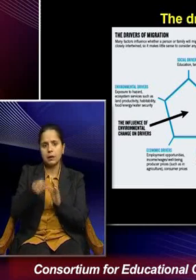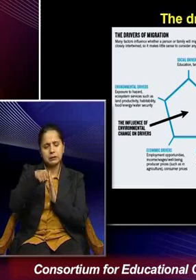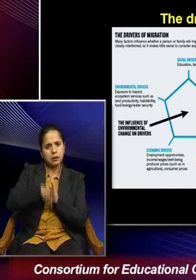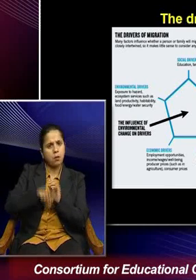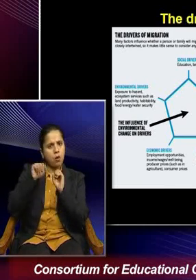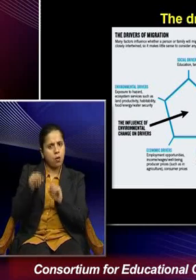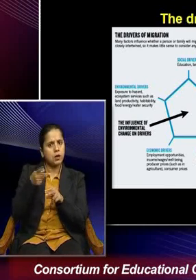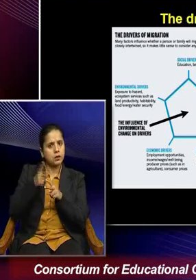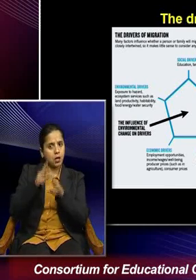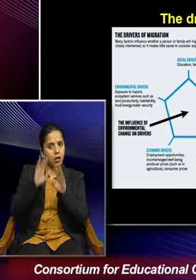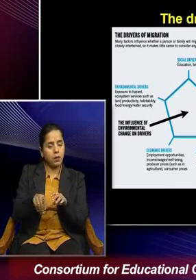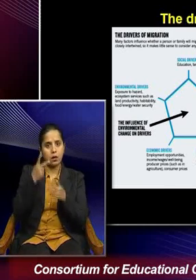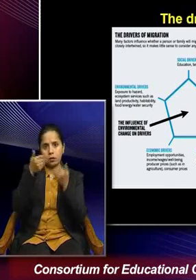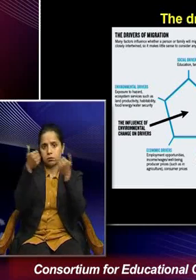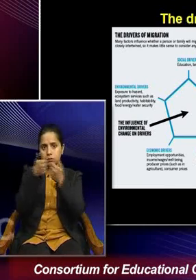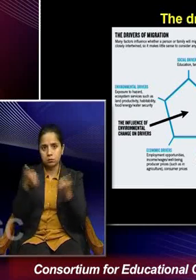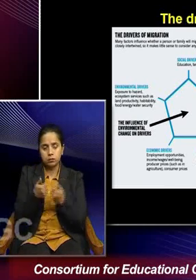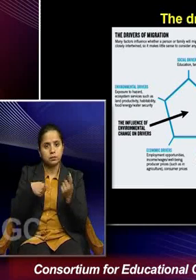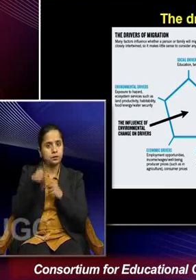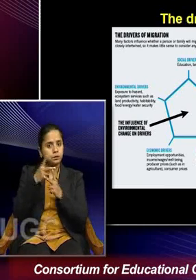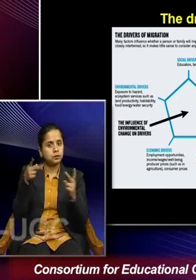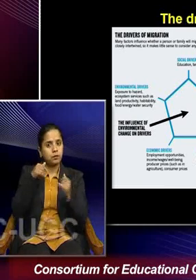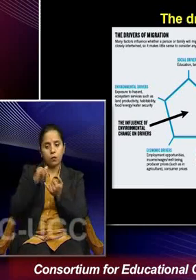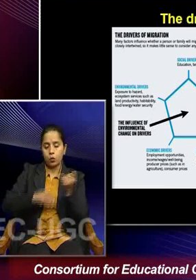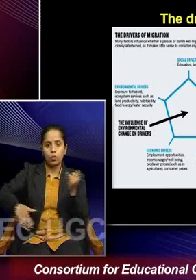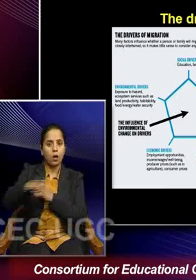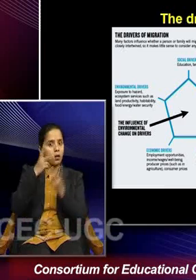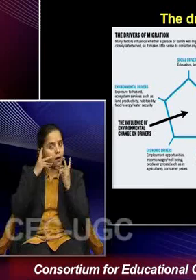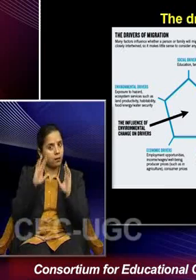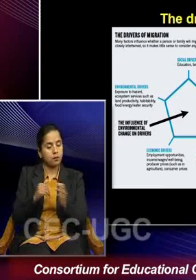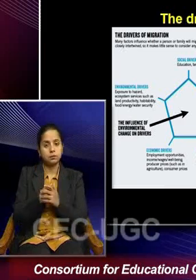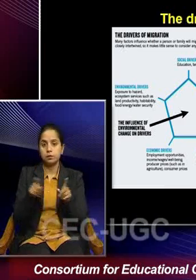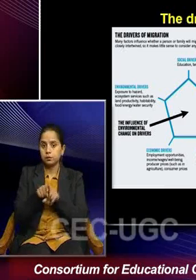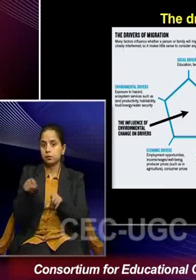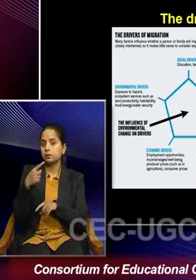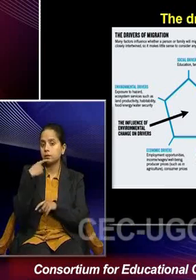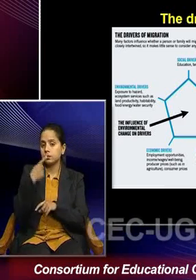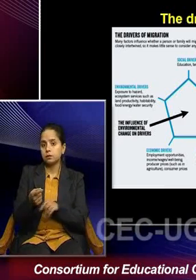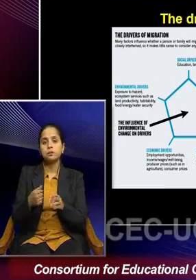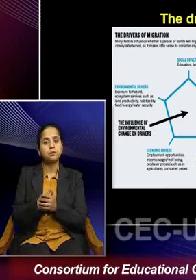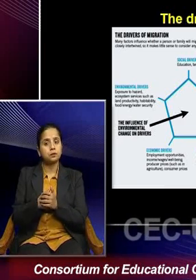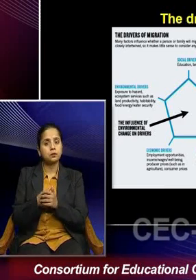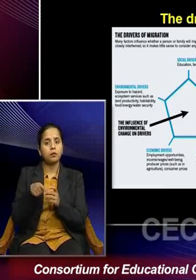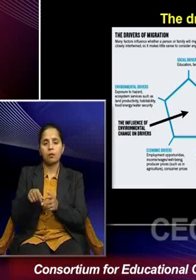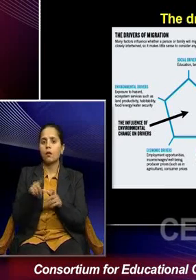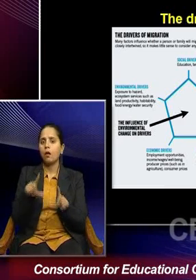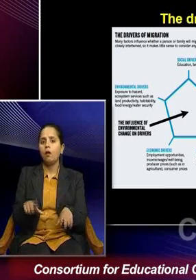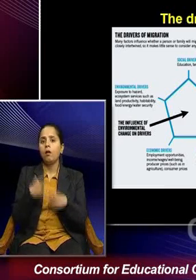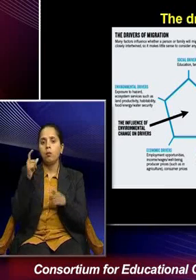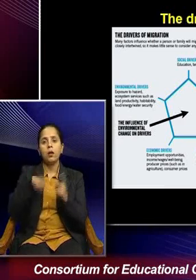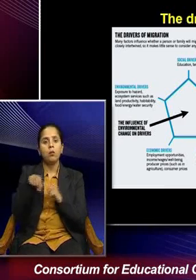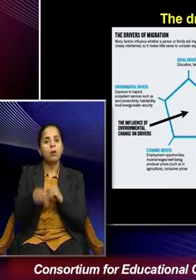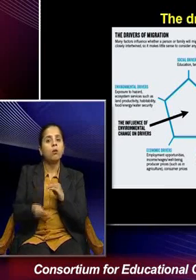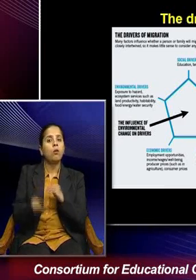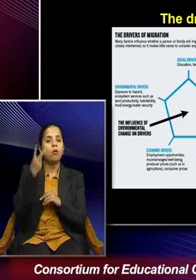existing divides and structures in the society. And therefore, it makes the life of people even